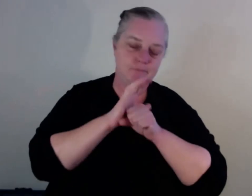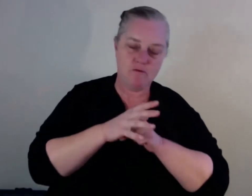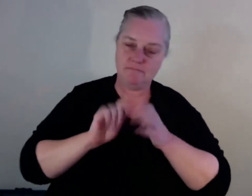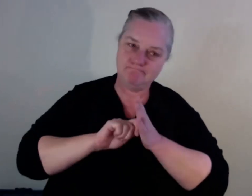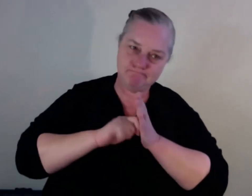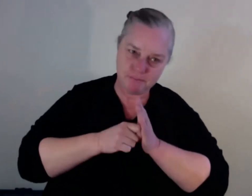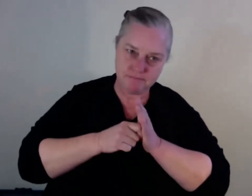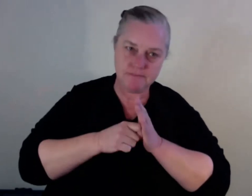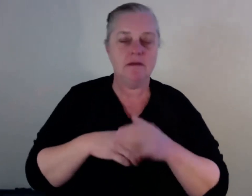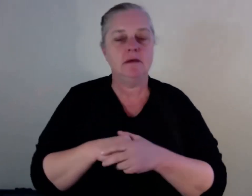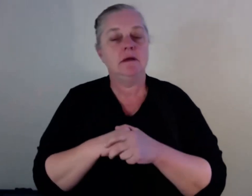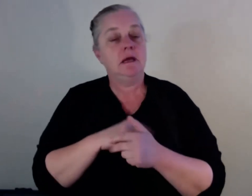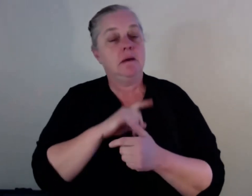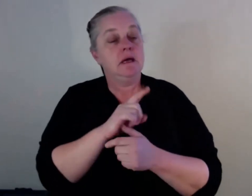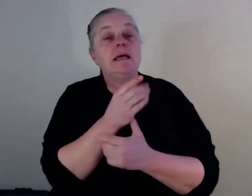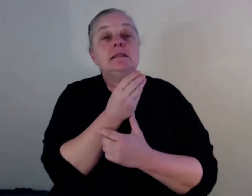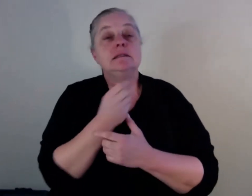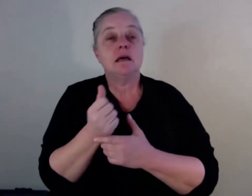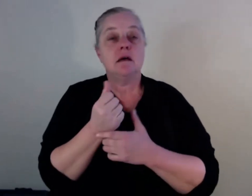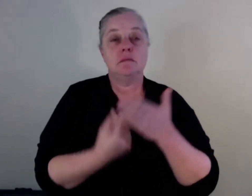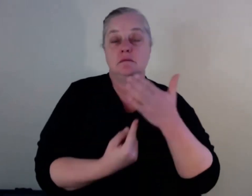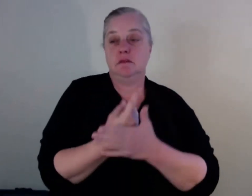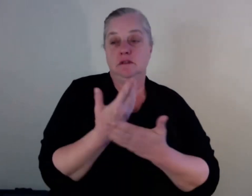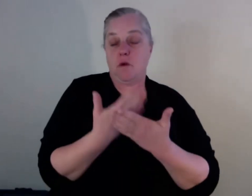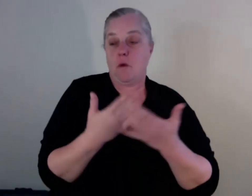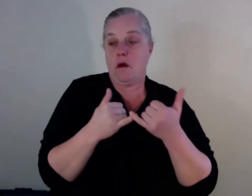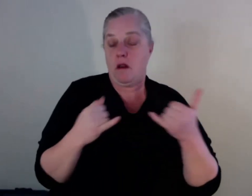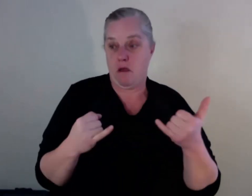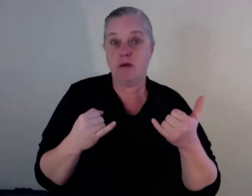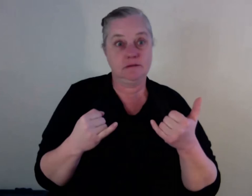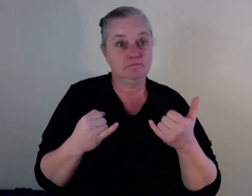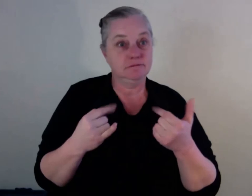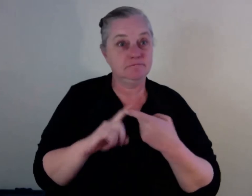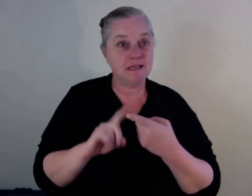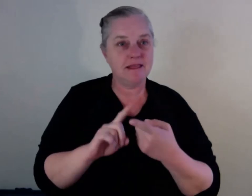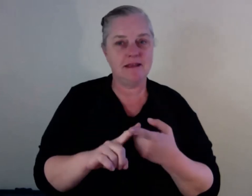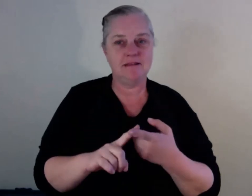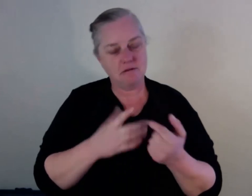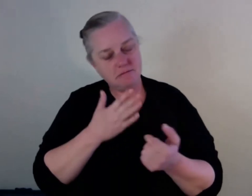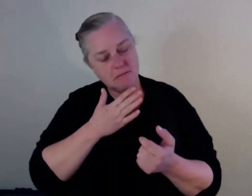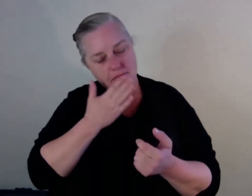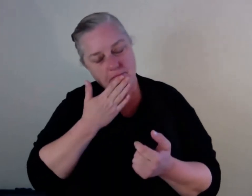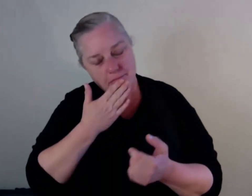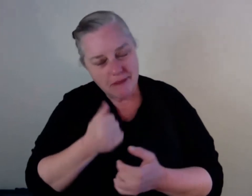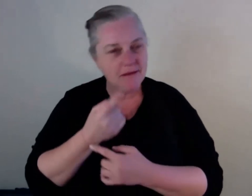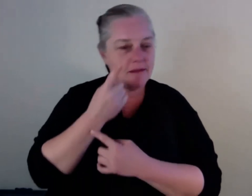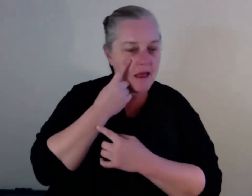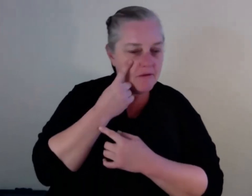that are online, they're going ahead. So I encourage you, if you're interested to check out the NAIDOC week website. And the theme